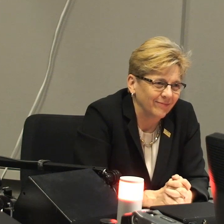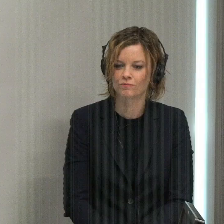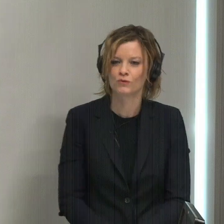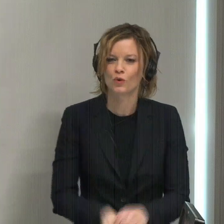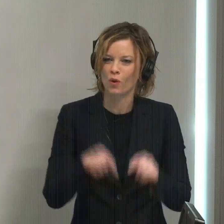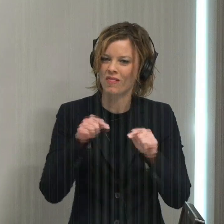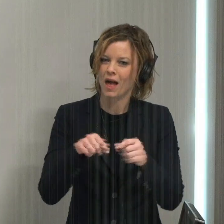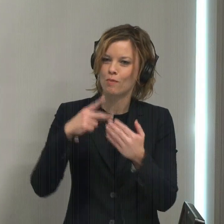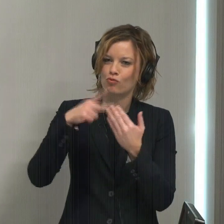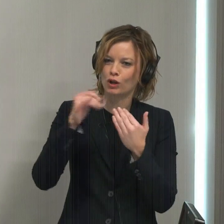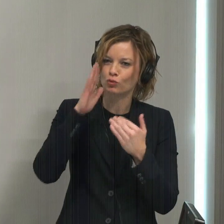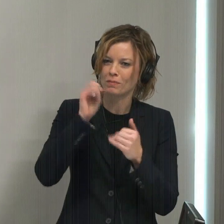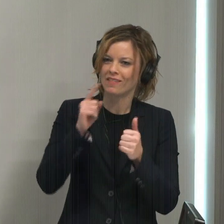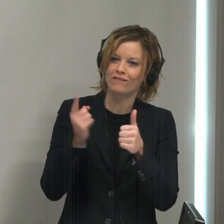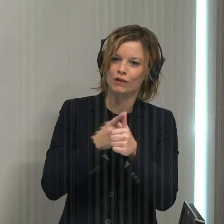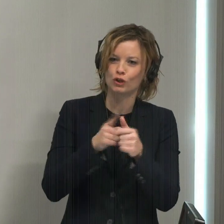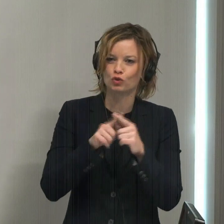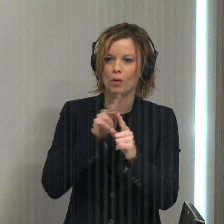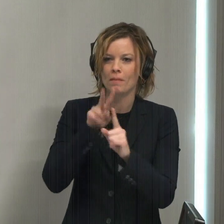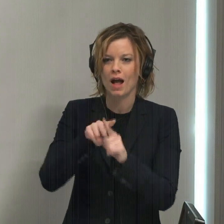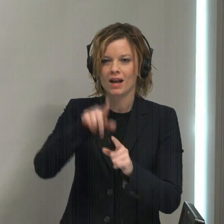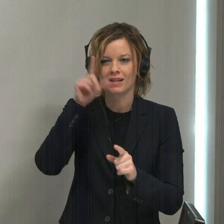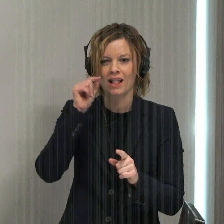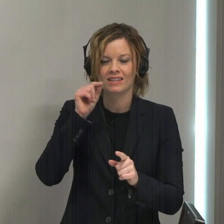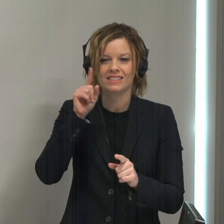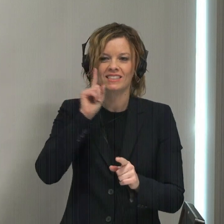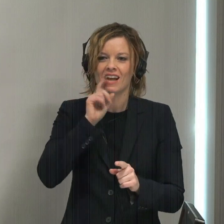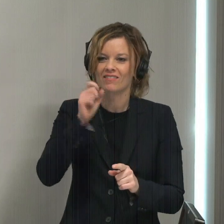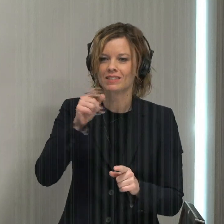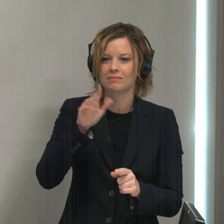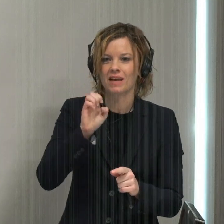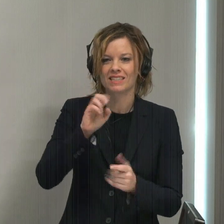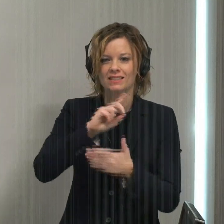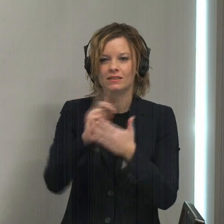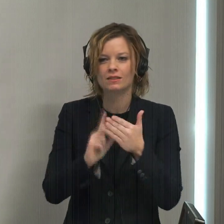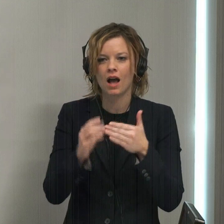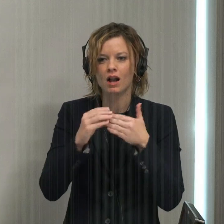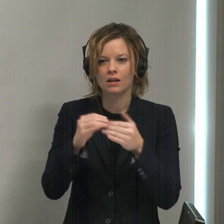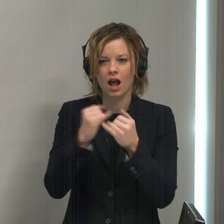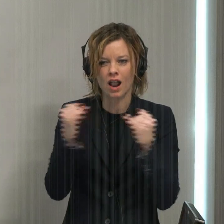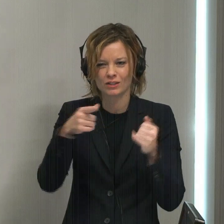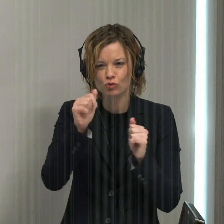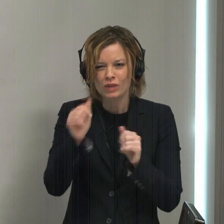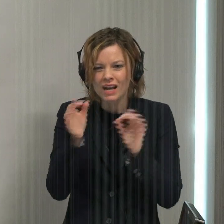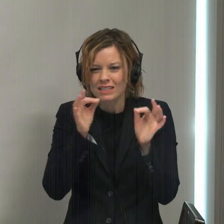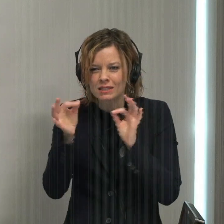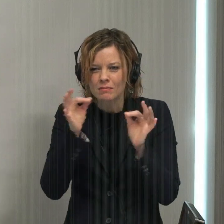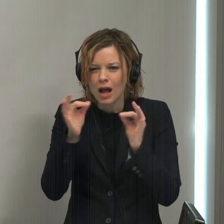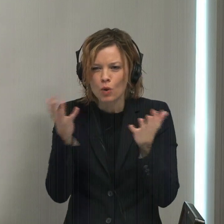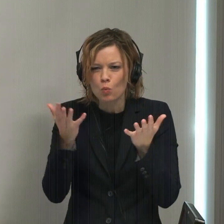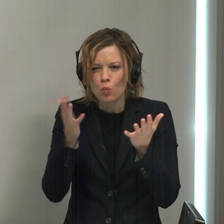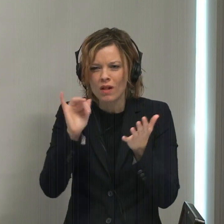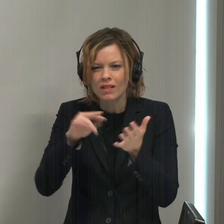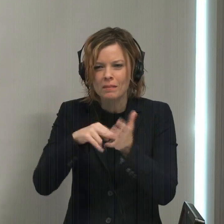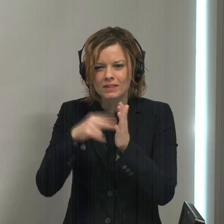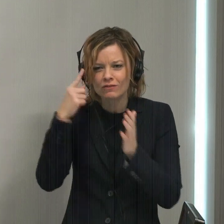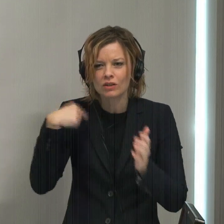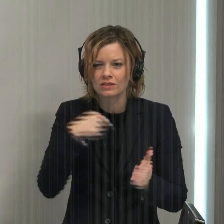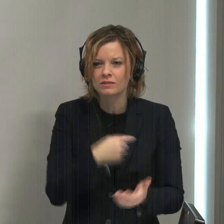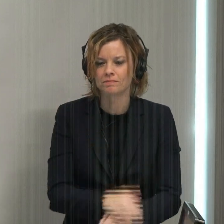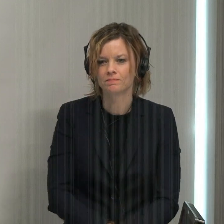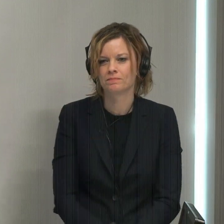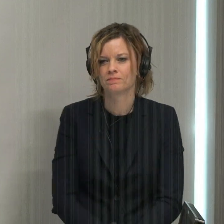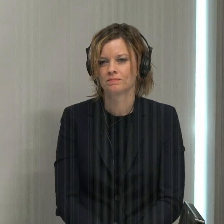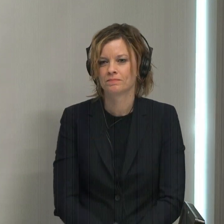project will be the first to apply Gallaudet's depth space design guidelines. Can you explain what those are for us?